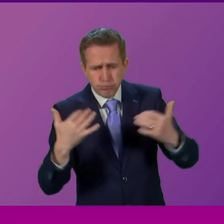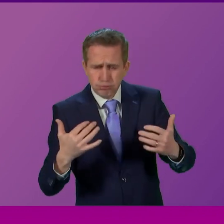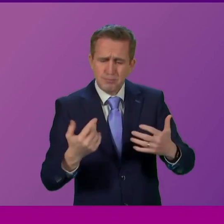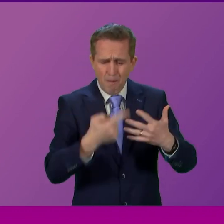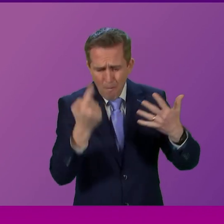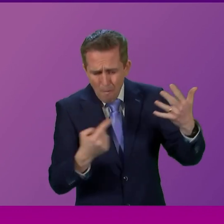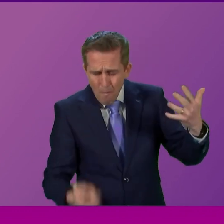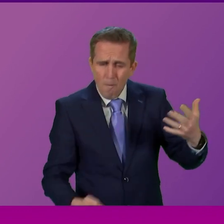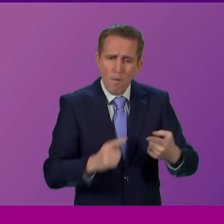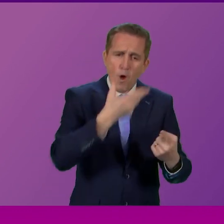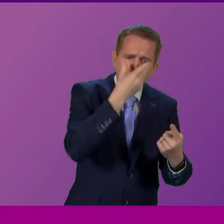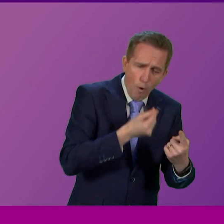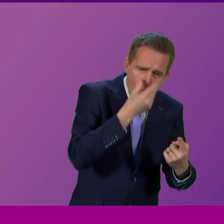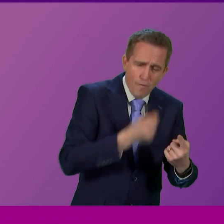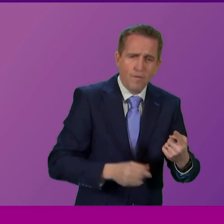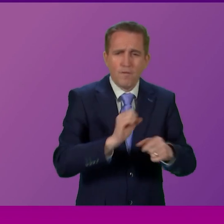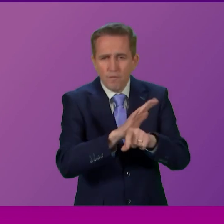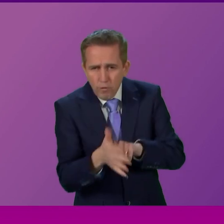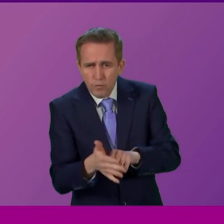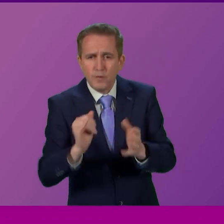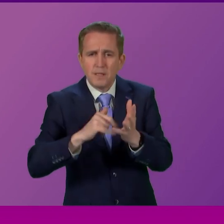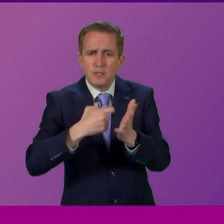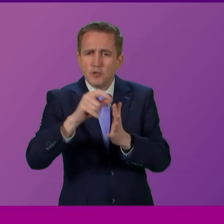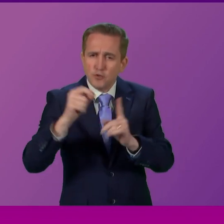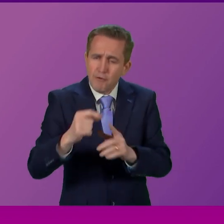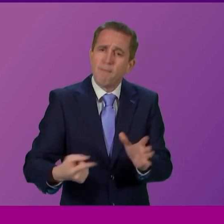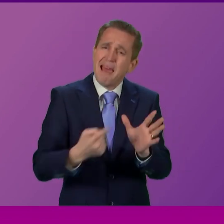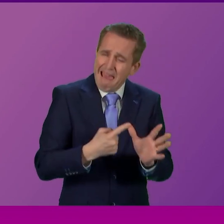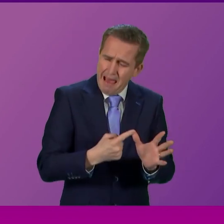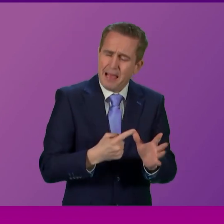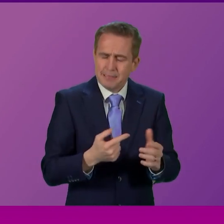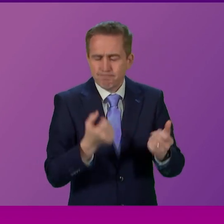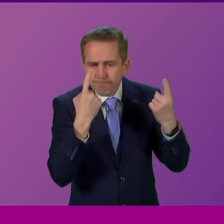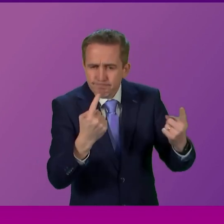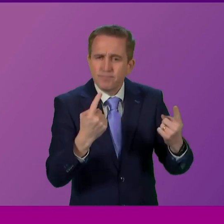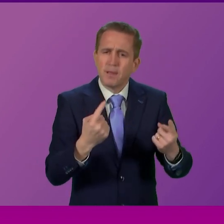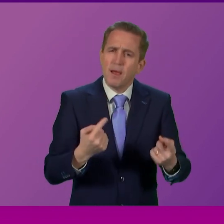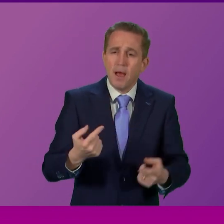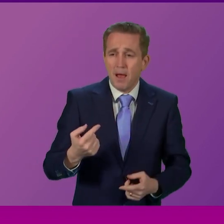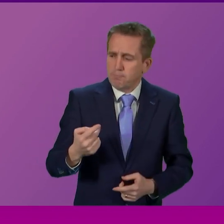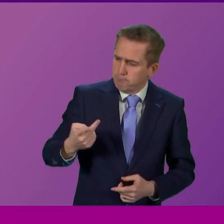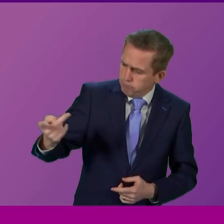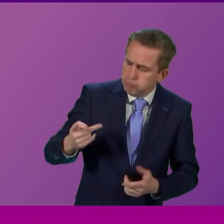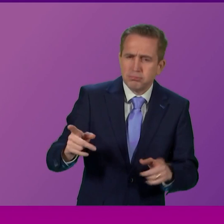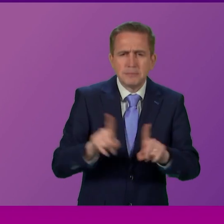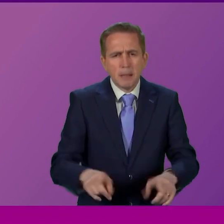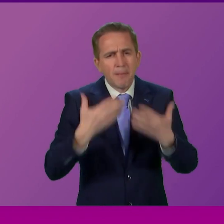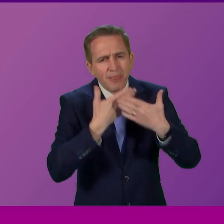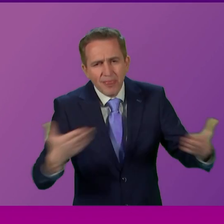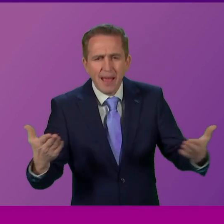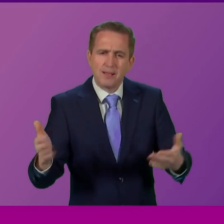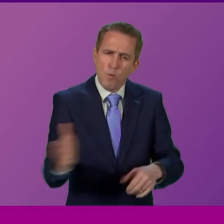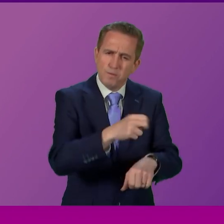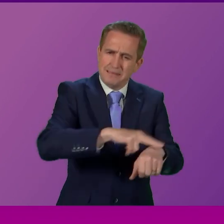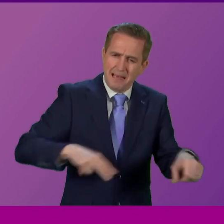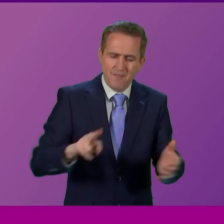cites COVID, flu and Strep A. Let me join with him in thanking all NHS staff for everything that they are doing, but they will tell